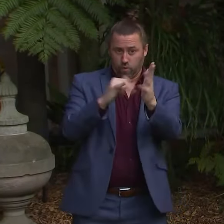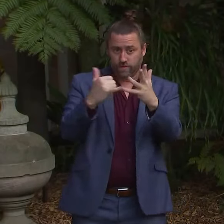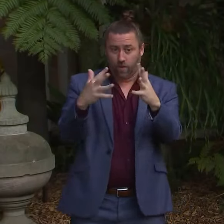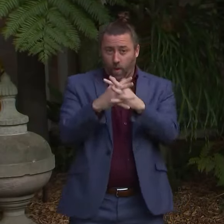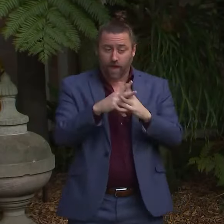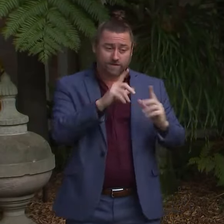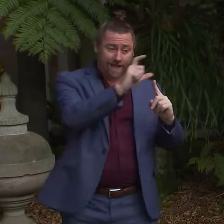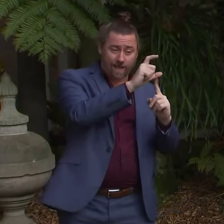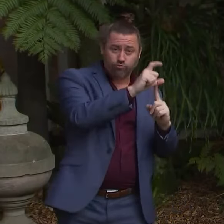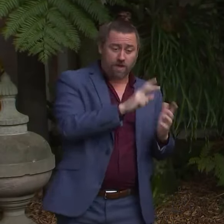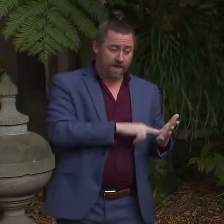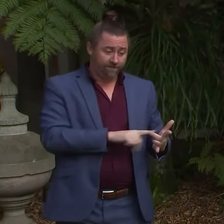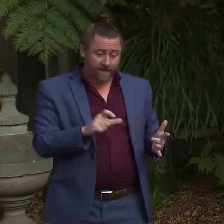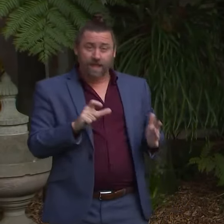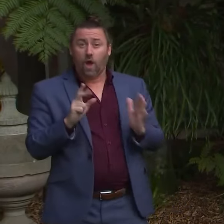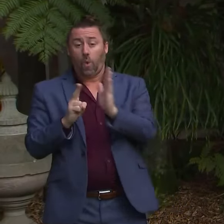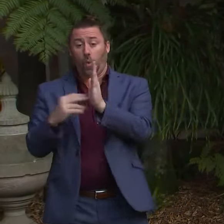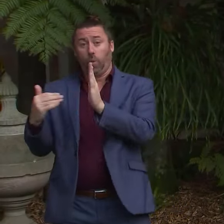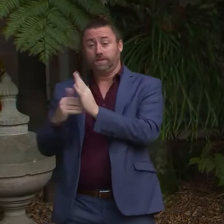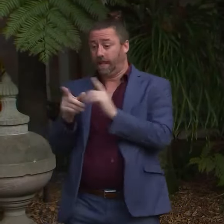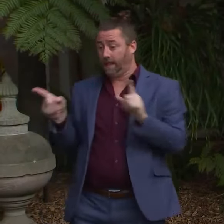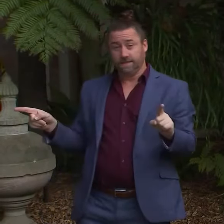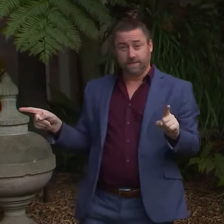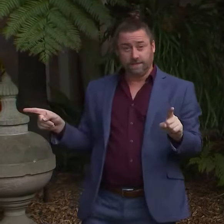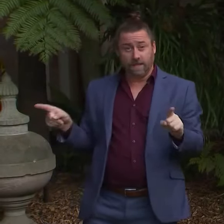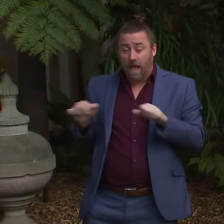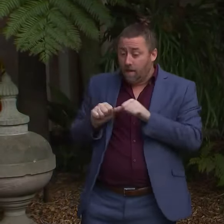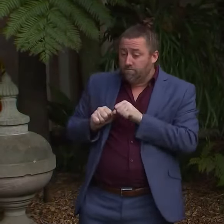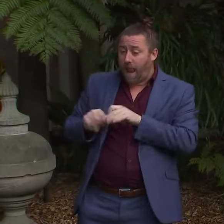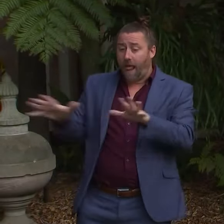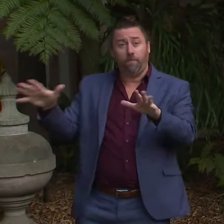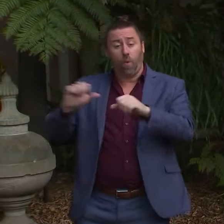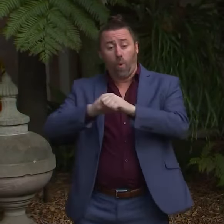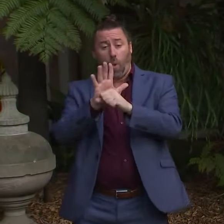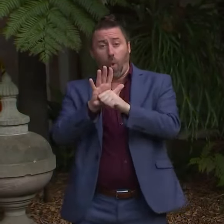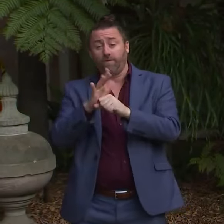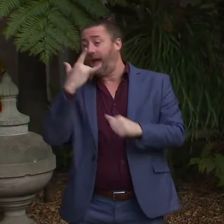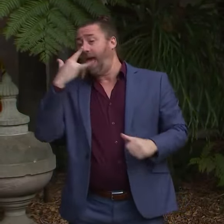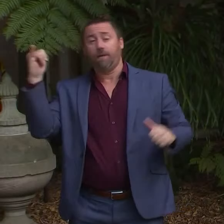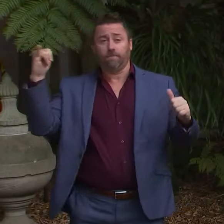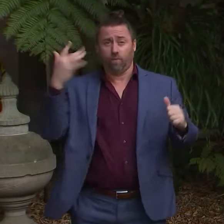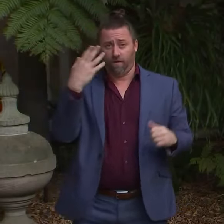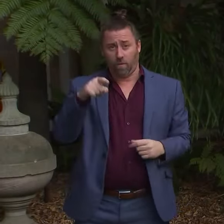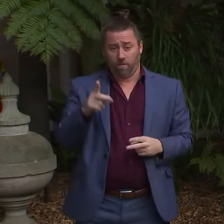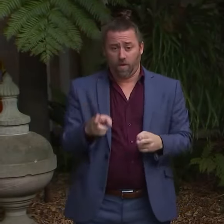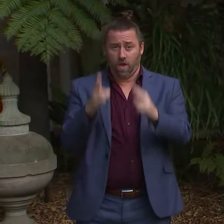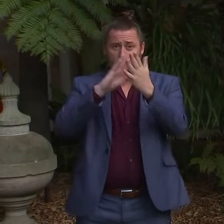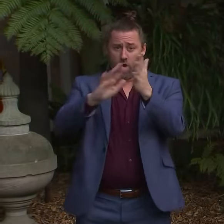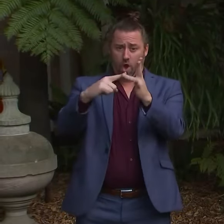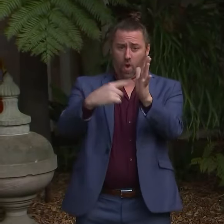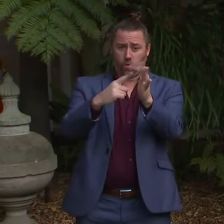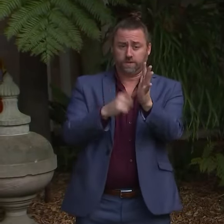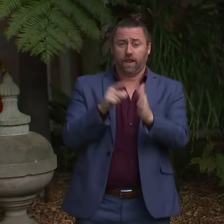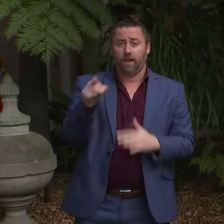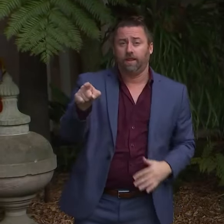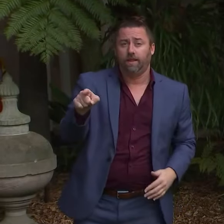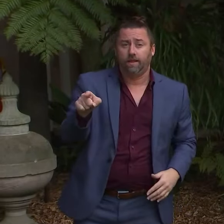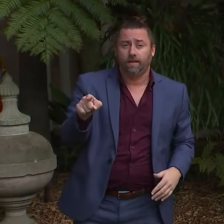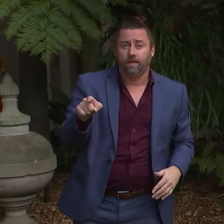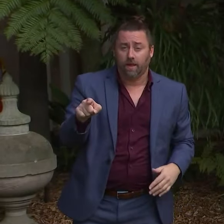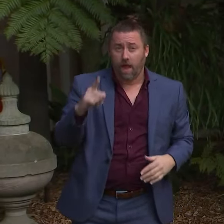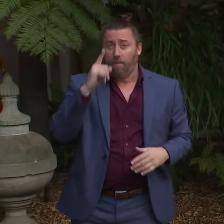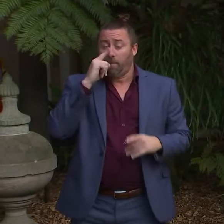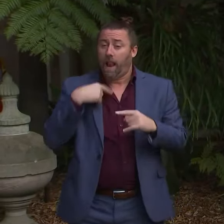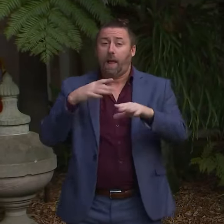Wales, the ACT, Victoria and New Zealand, came from hotel quarantine arrangements and transporting, um,